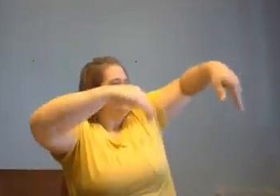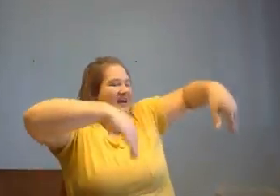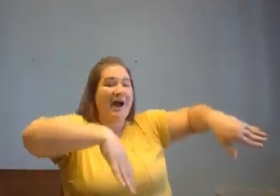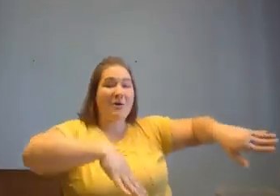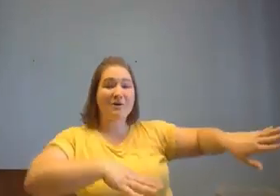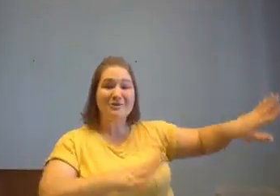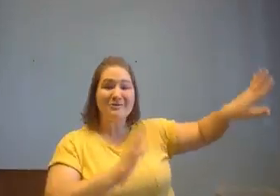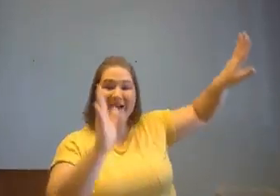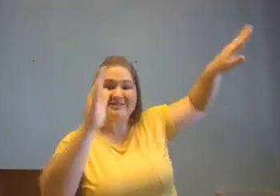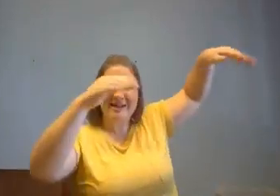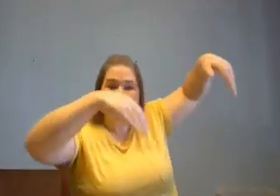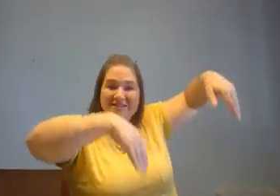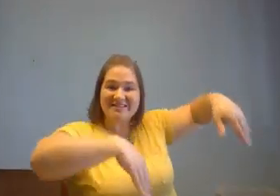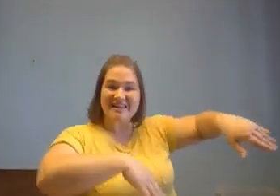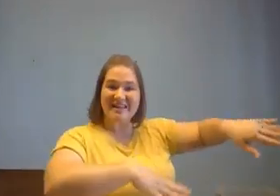How are you acting out the sea?